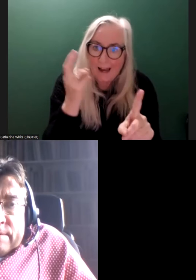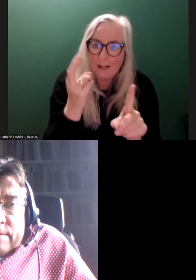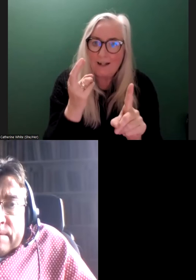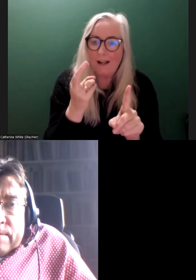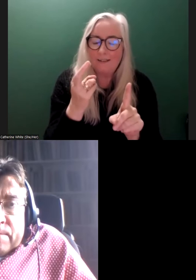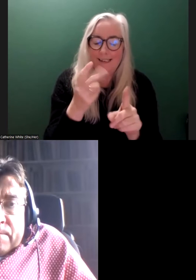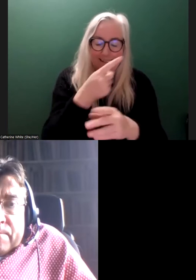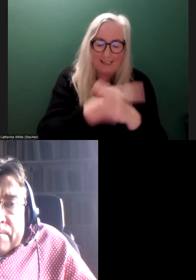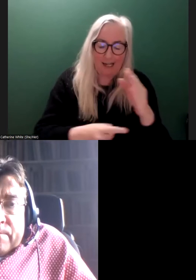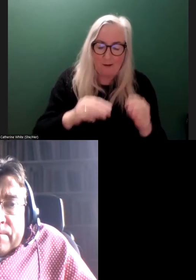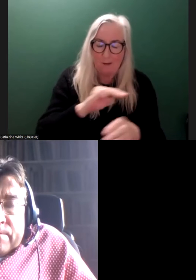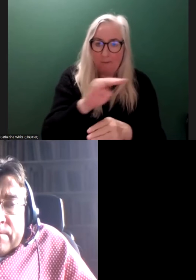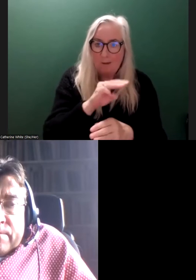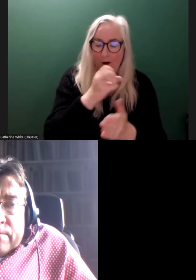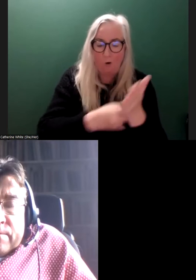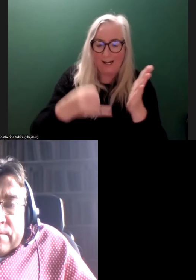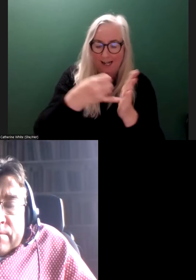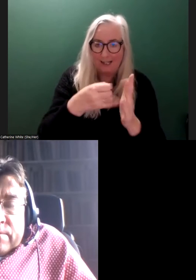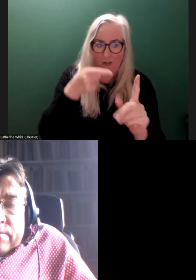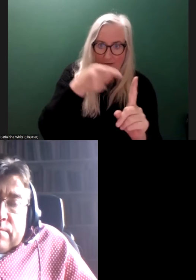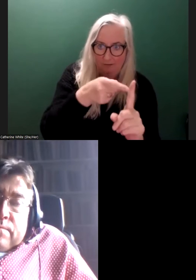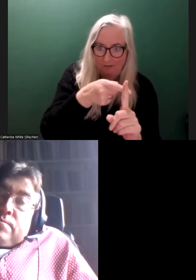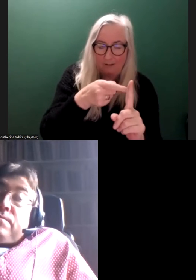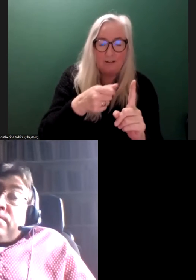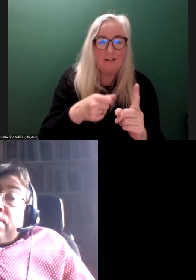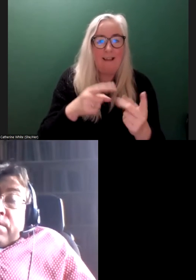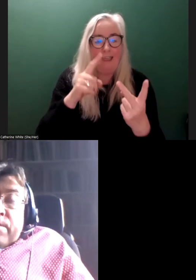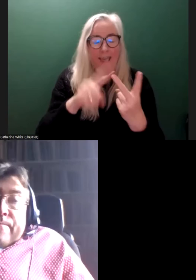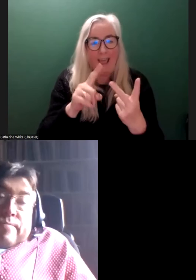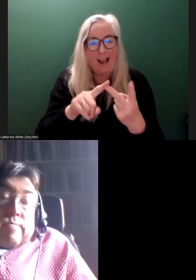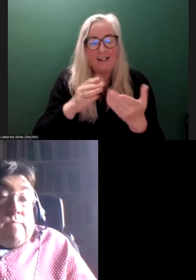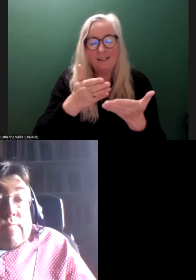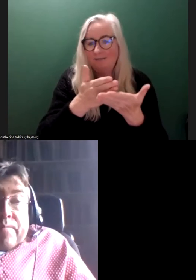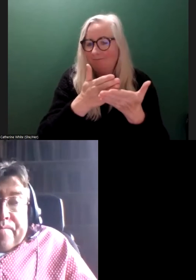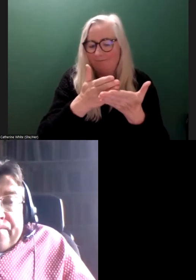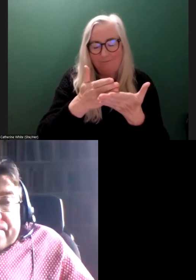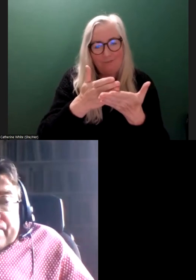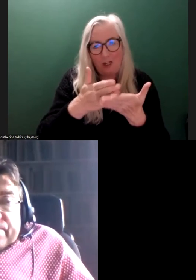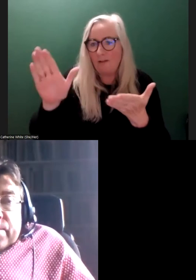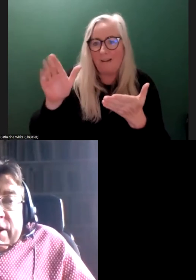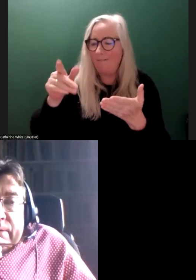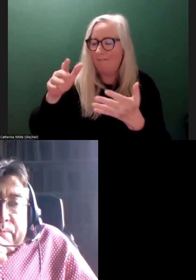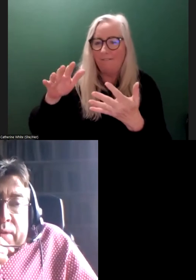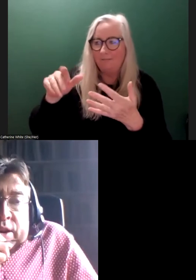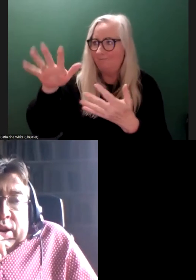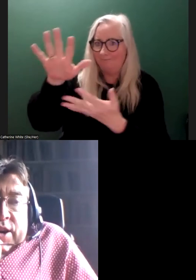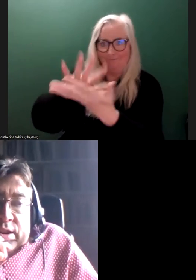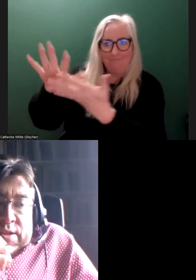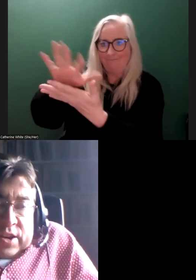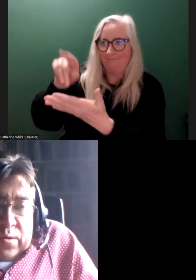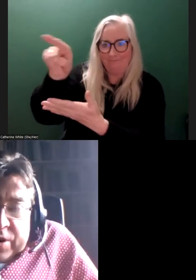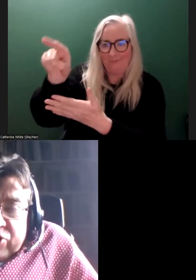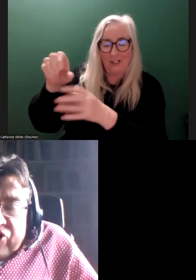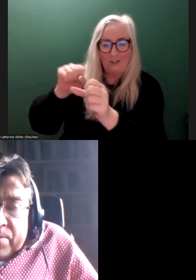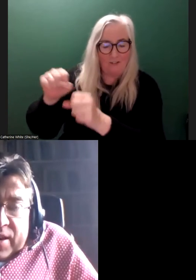the disabled people's organization, but also to eliminate that gaslighting and mixed messaging. Yeah. And